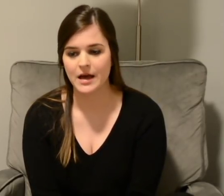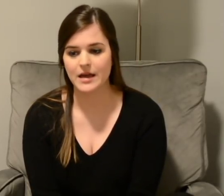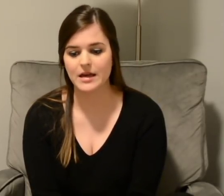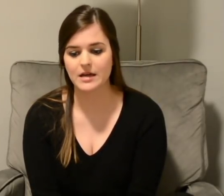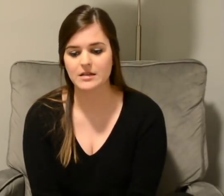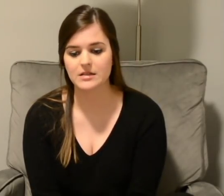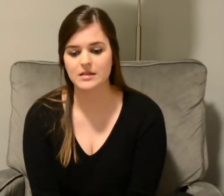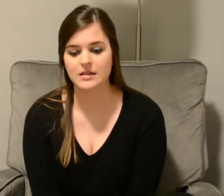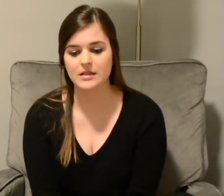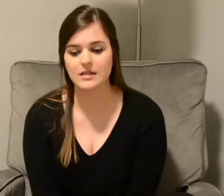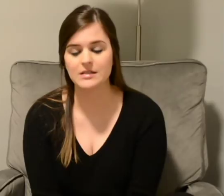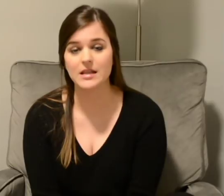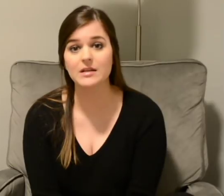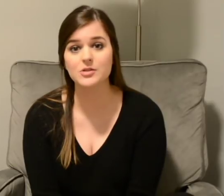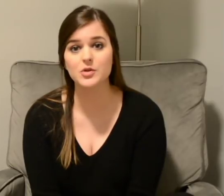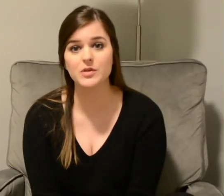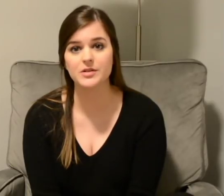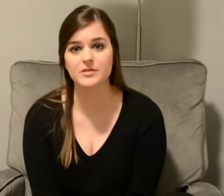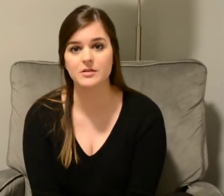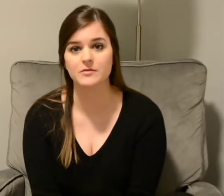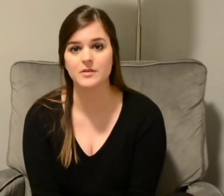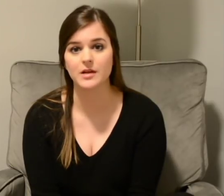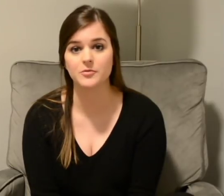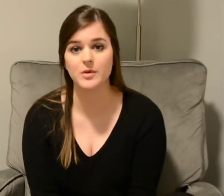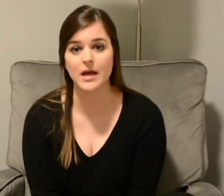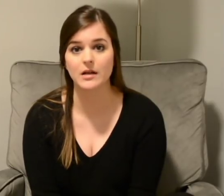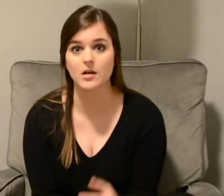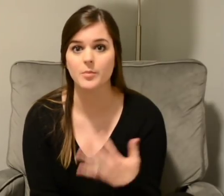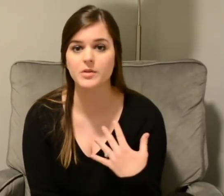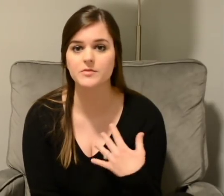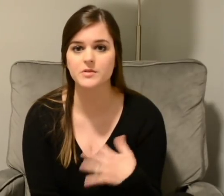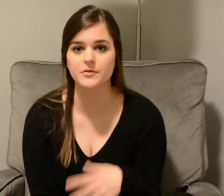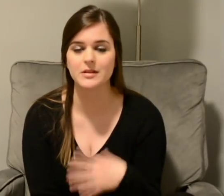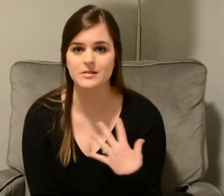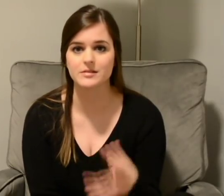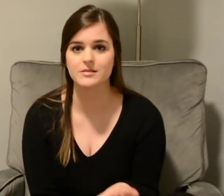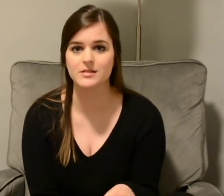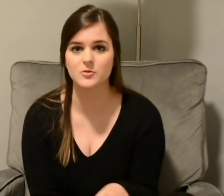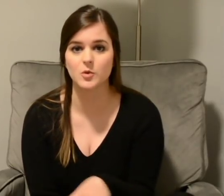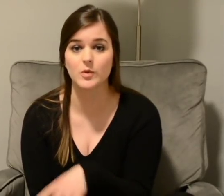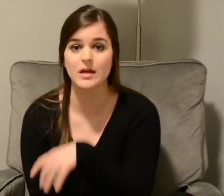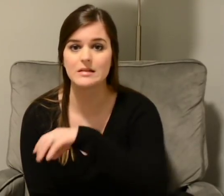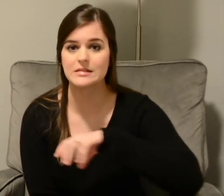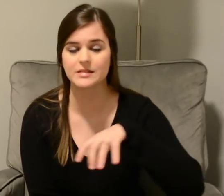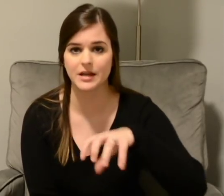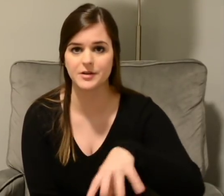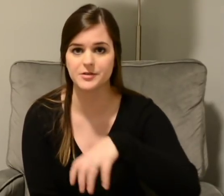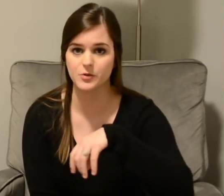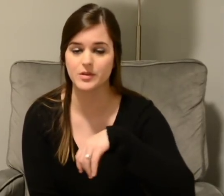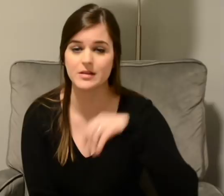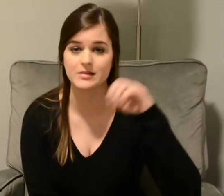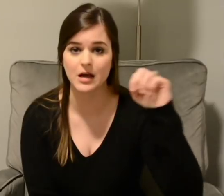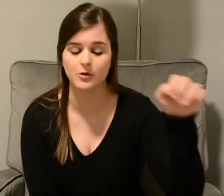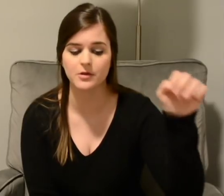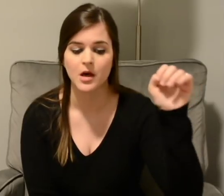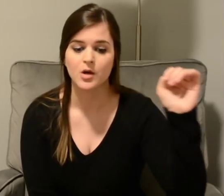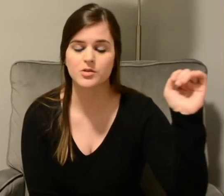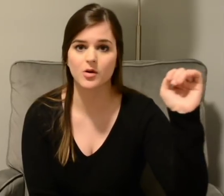And in his last two years of life, we had a couple of different instances where we had scares with his health. So